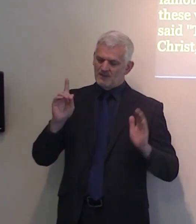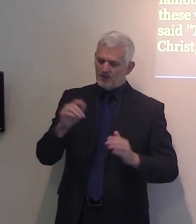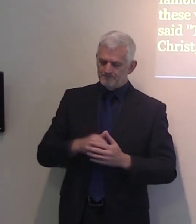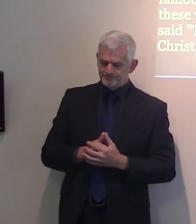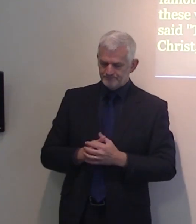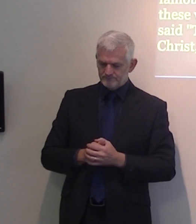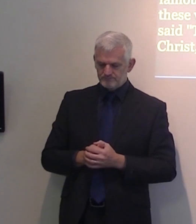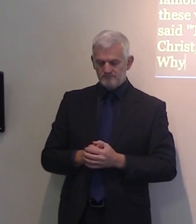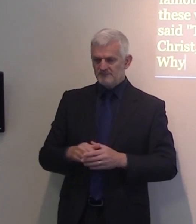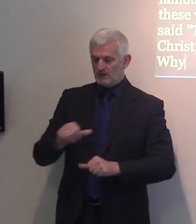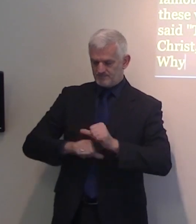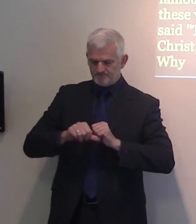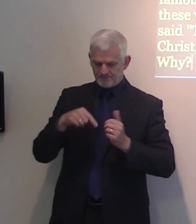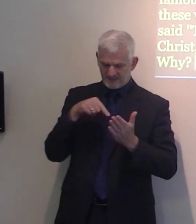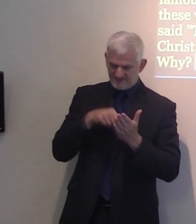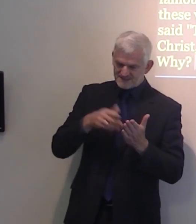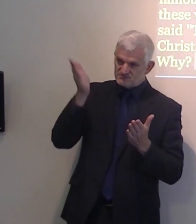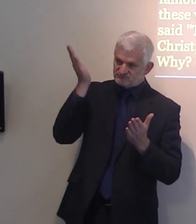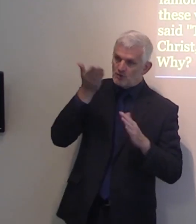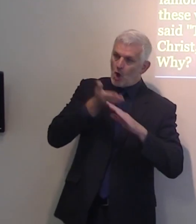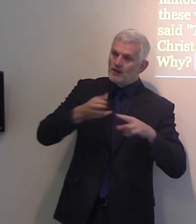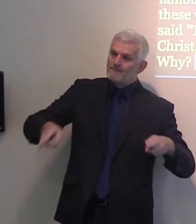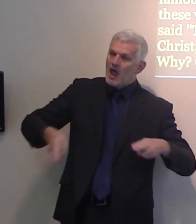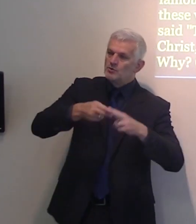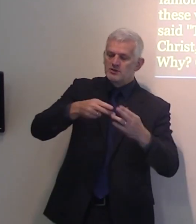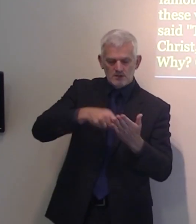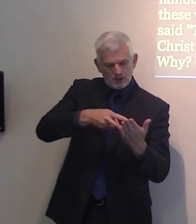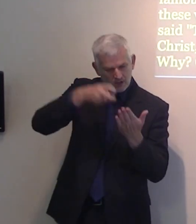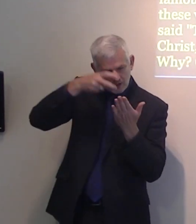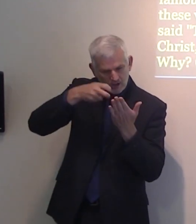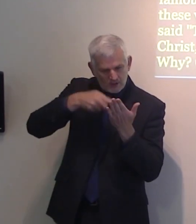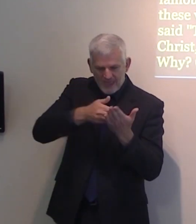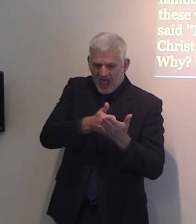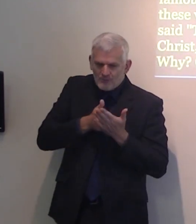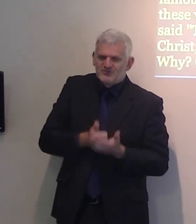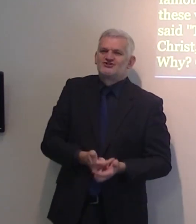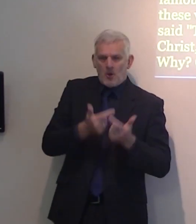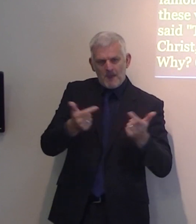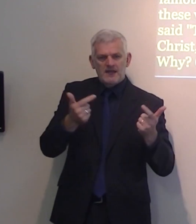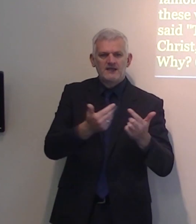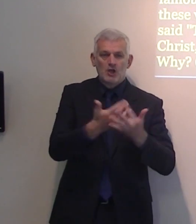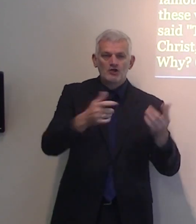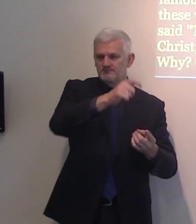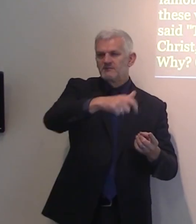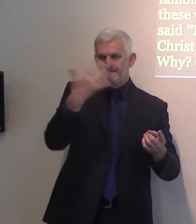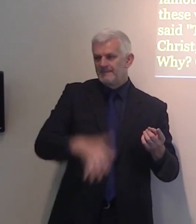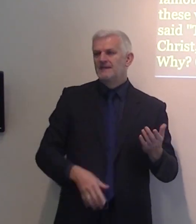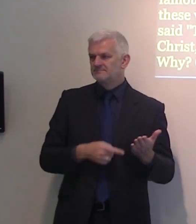has touched the life of so many people. And it's deductive, it's